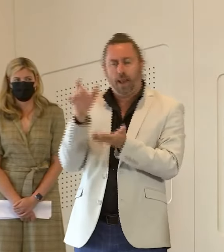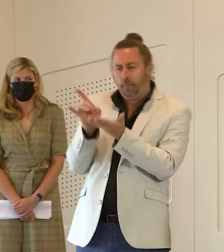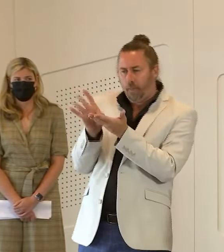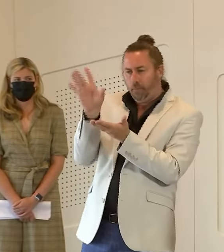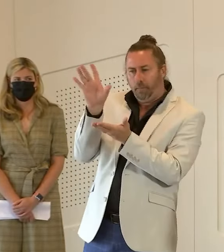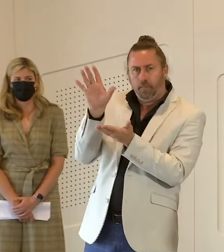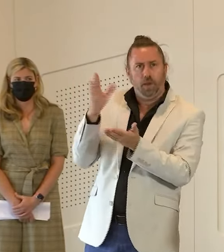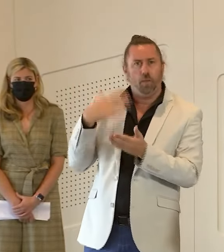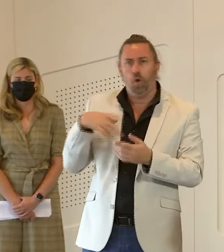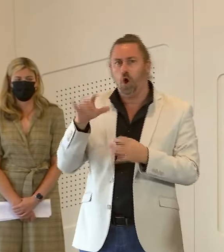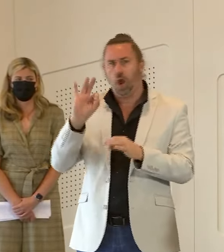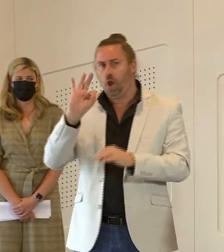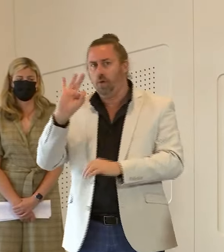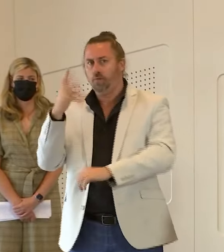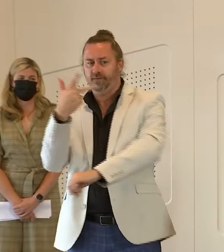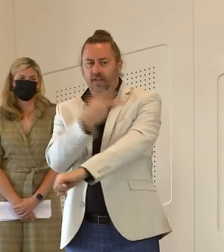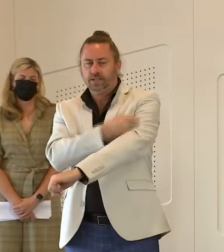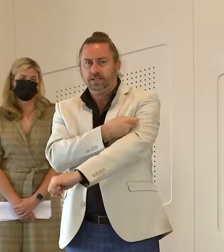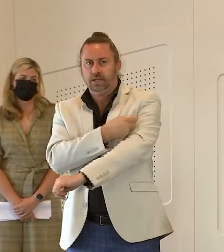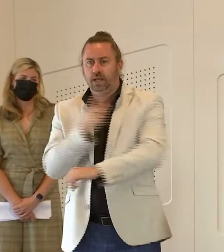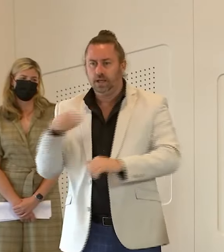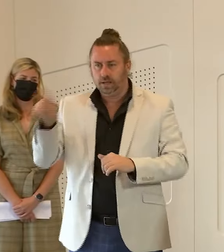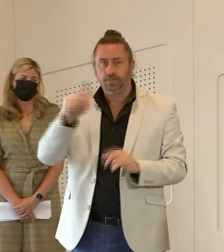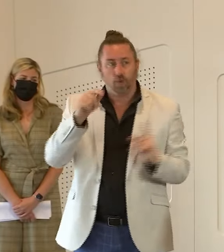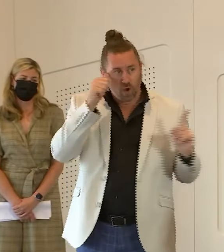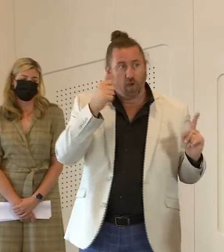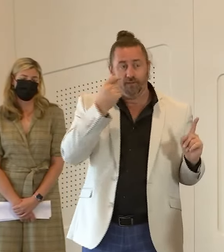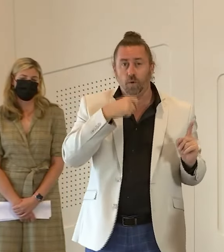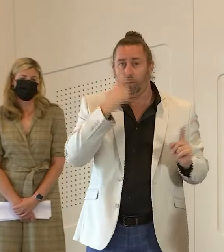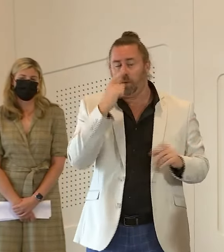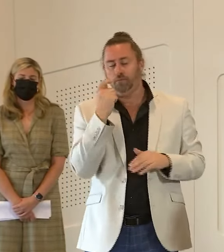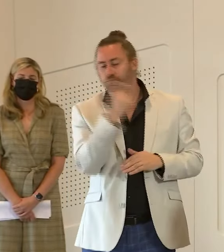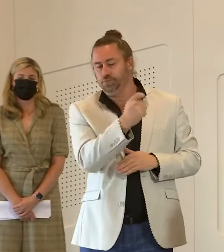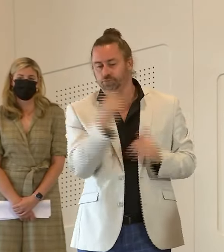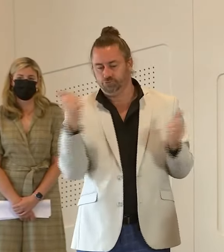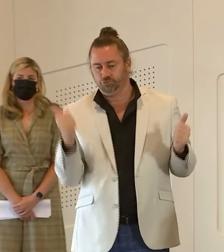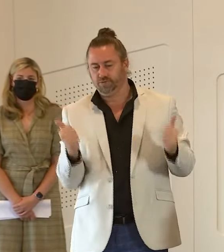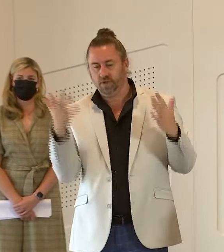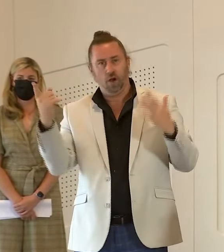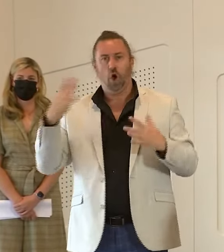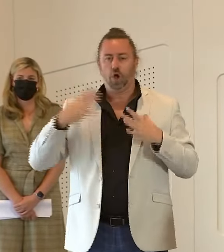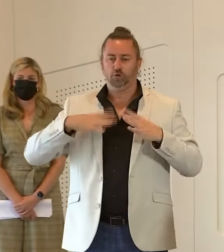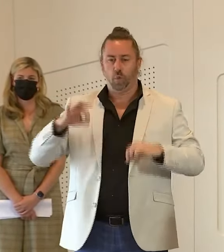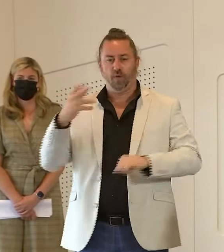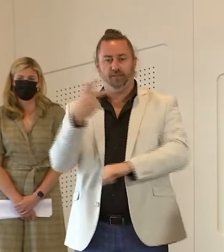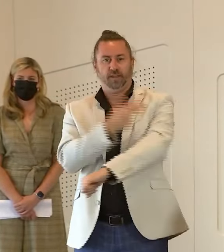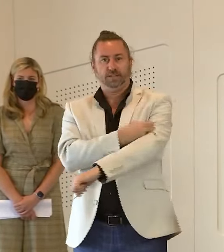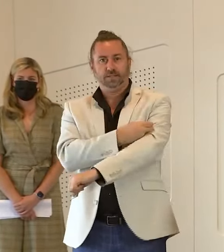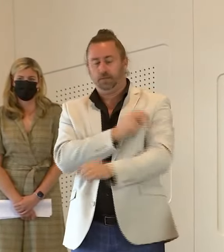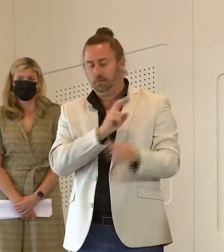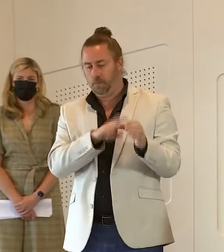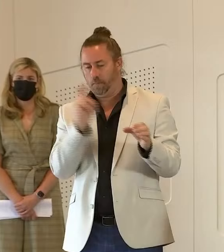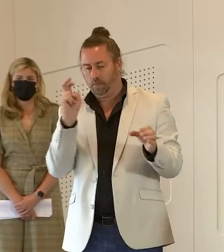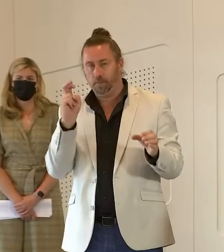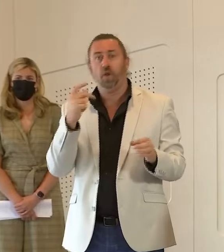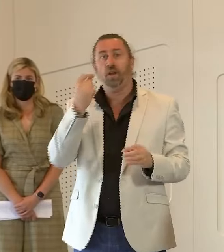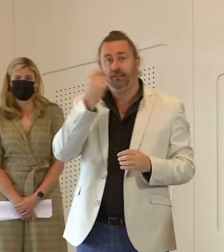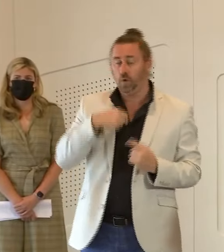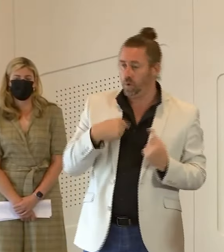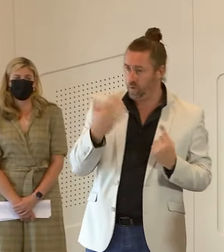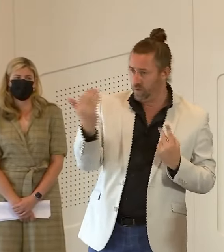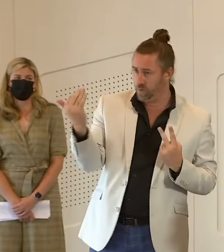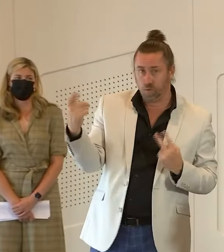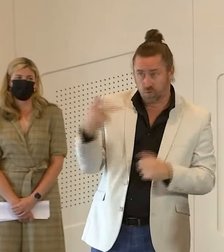happy to get you that number i know there's a number who have resigned uh because they don't wish to be vaccinated and there's some who have been given a show cause and